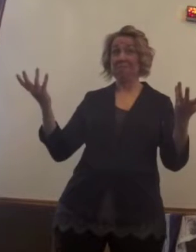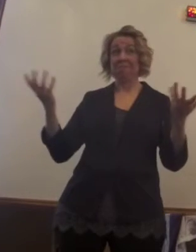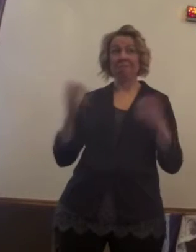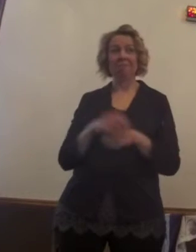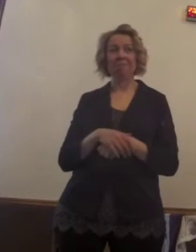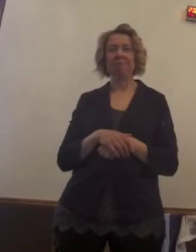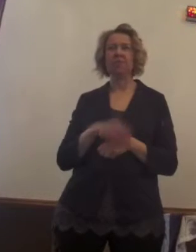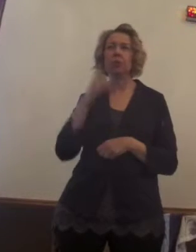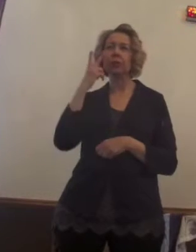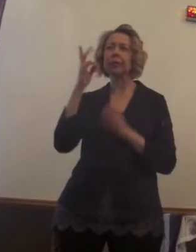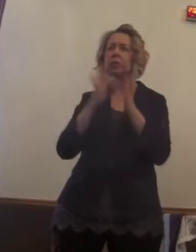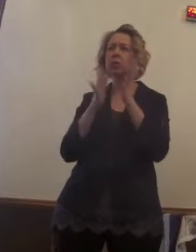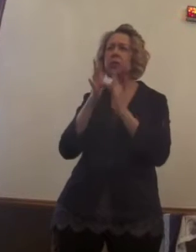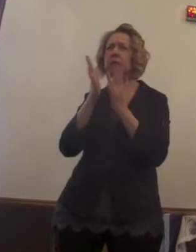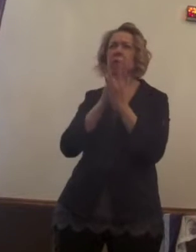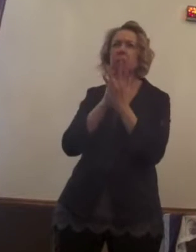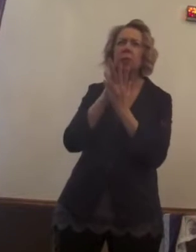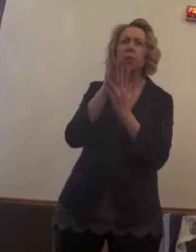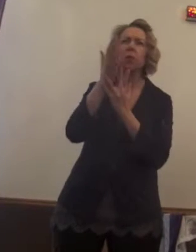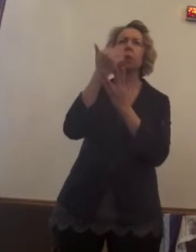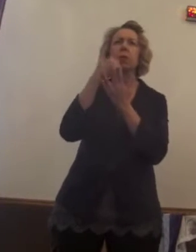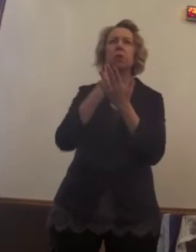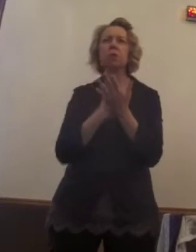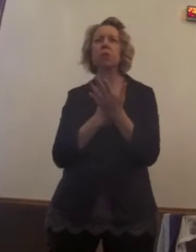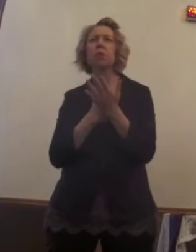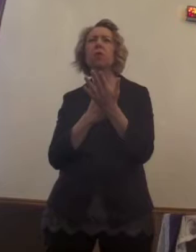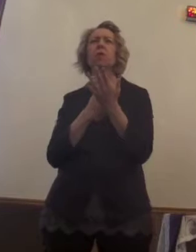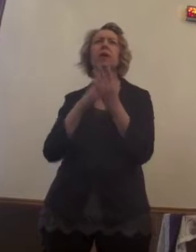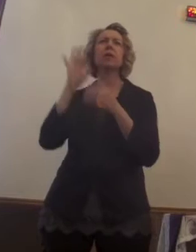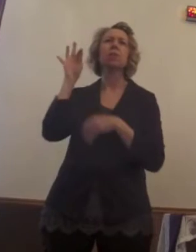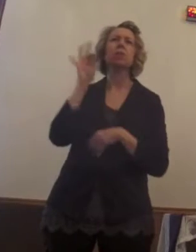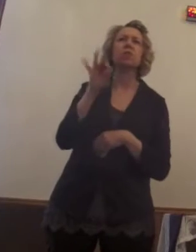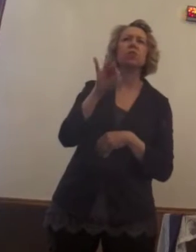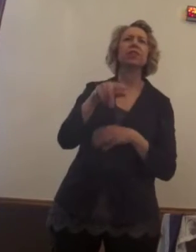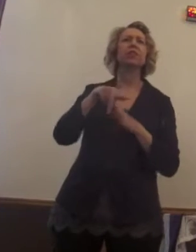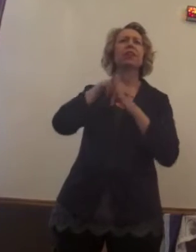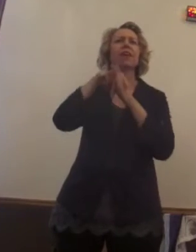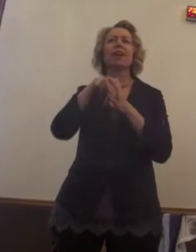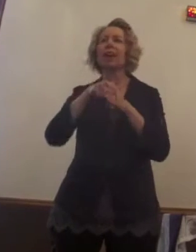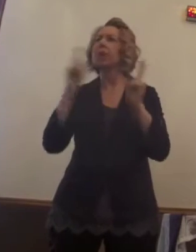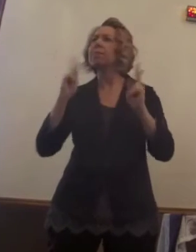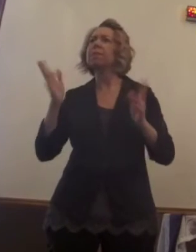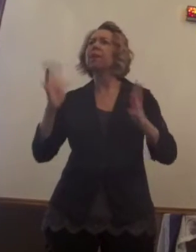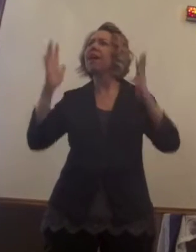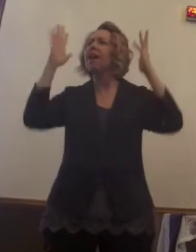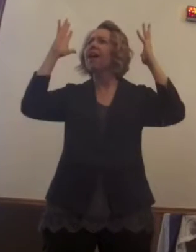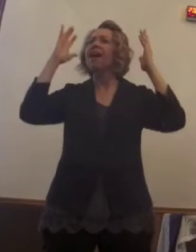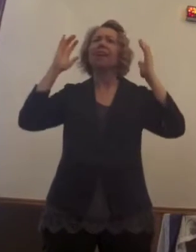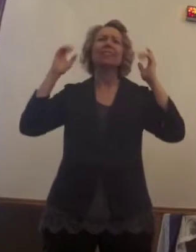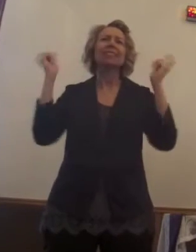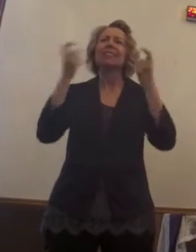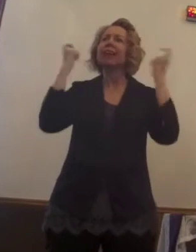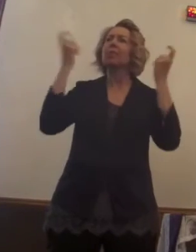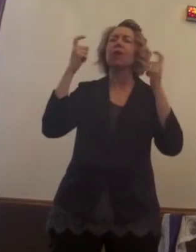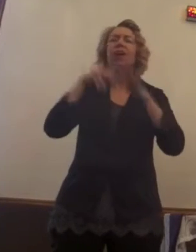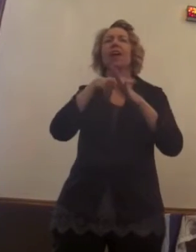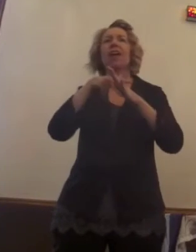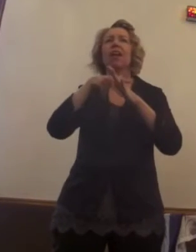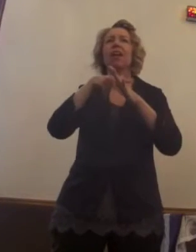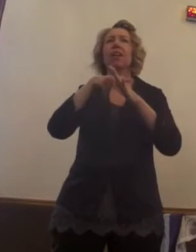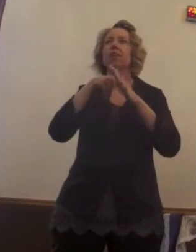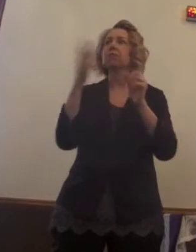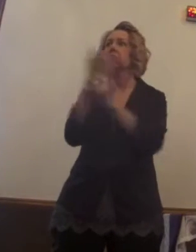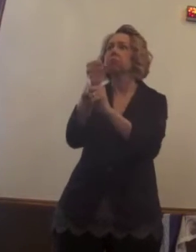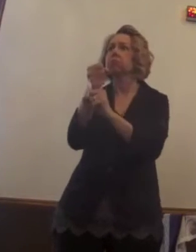As we start through Palm Sunday and as we go through, as we go to Wednesday and we celebrate the Eucharist and the resurrection of the